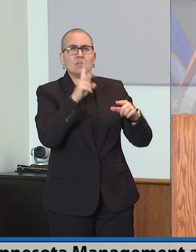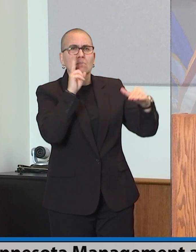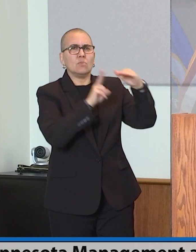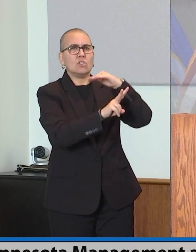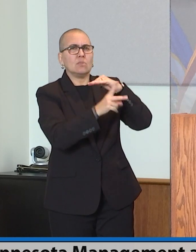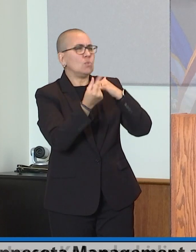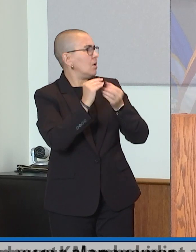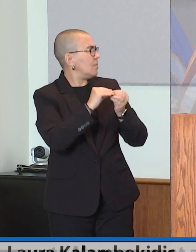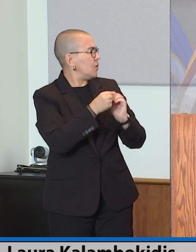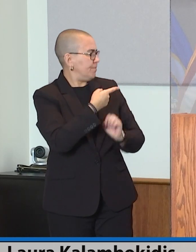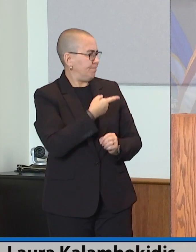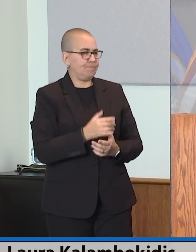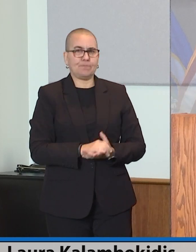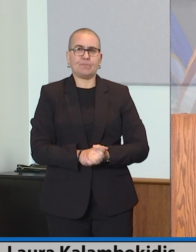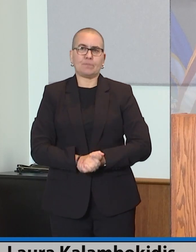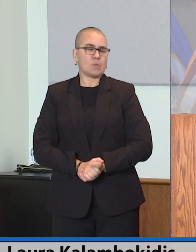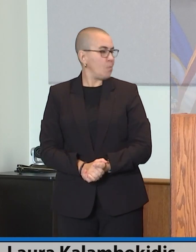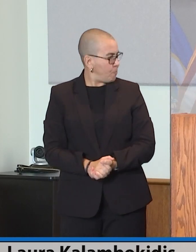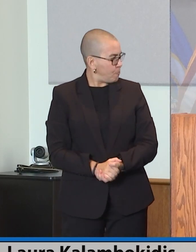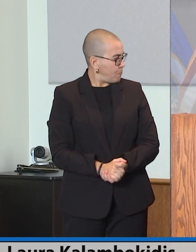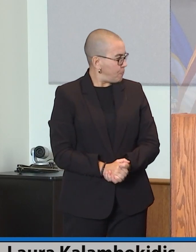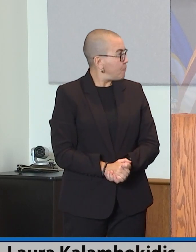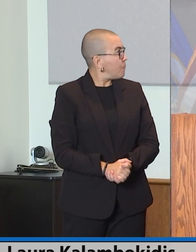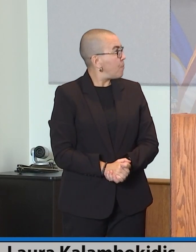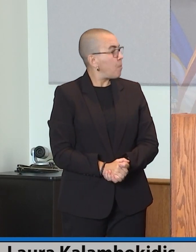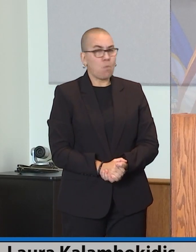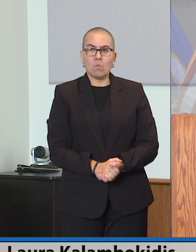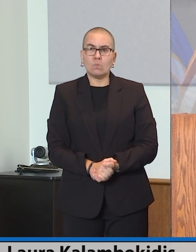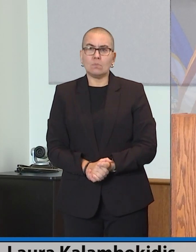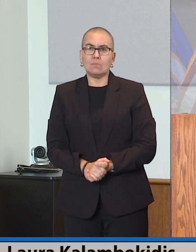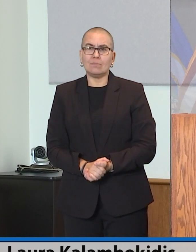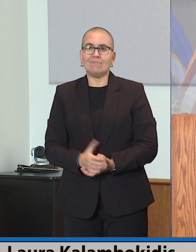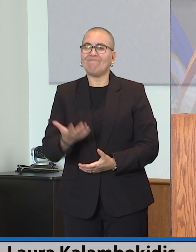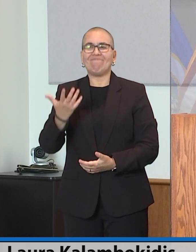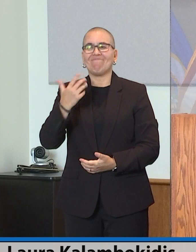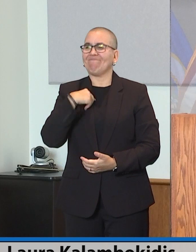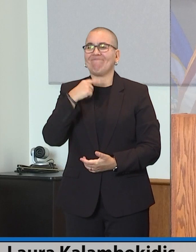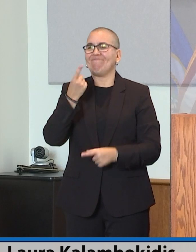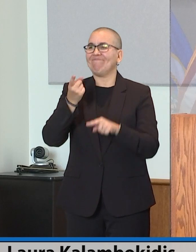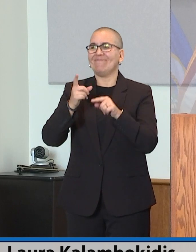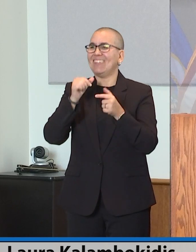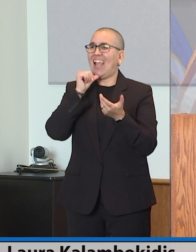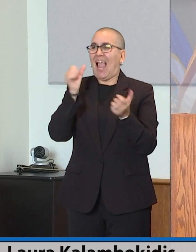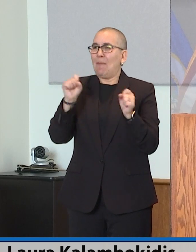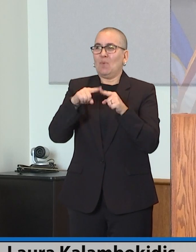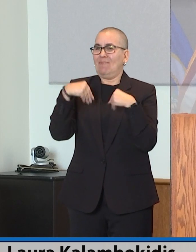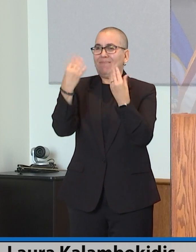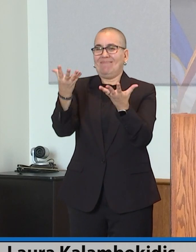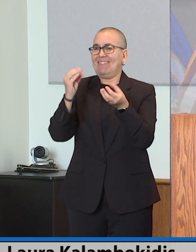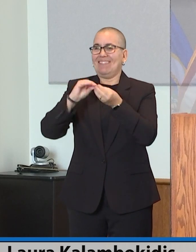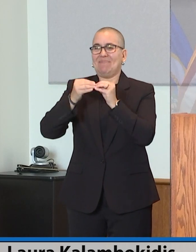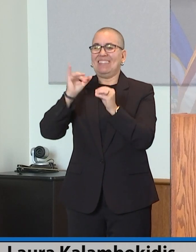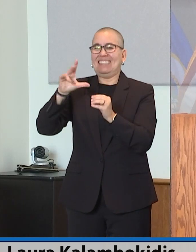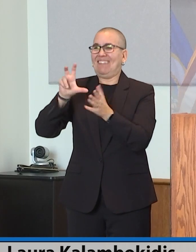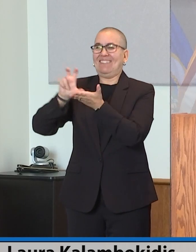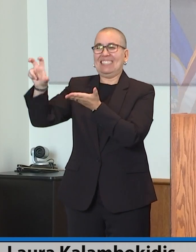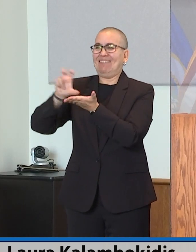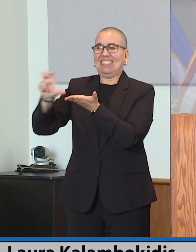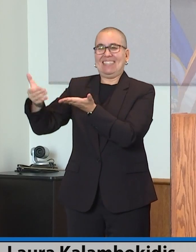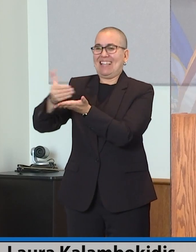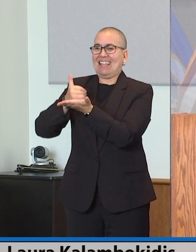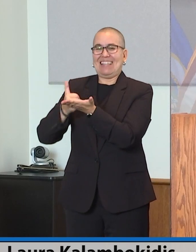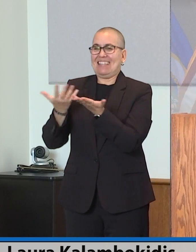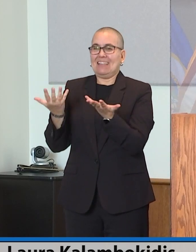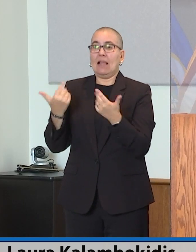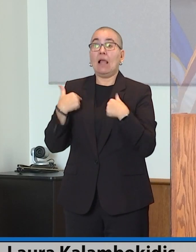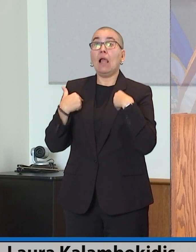So it is, I didn't give you an exact number for the investment income. I gave you the number for the all